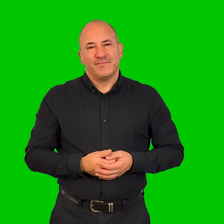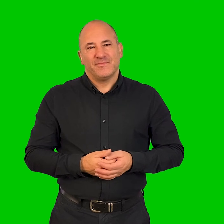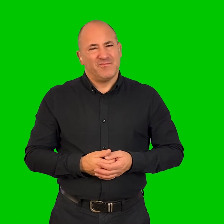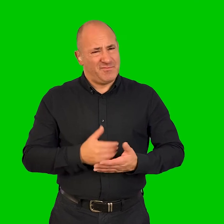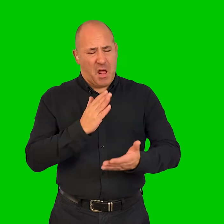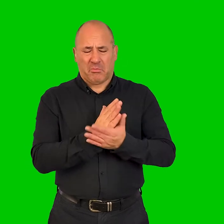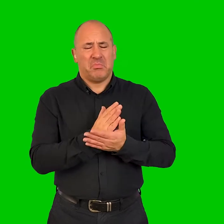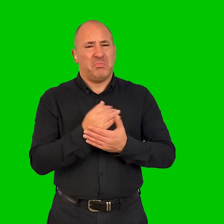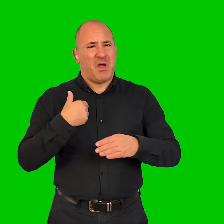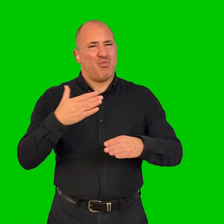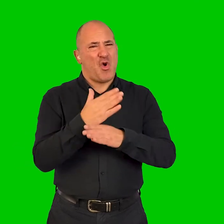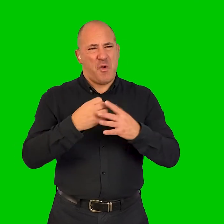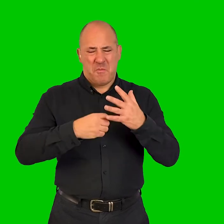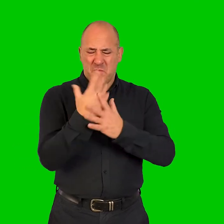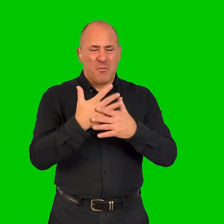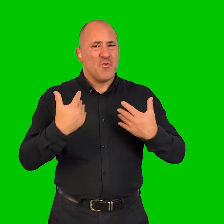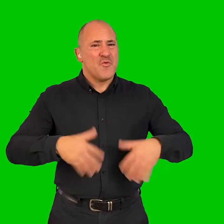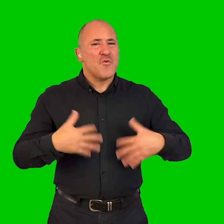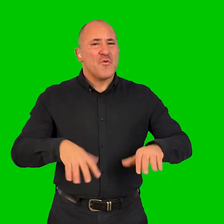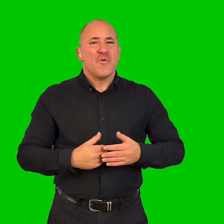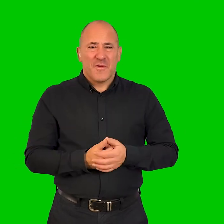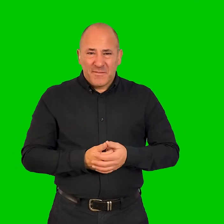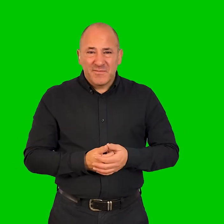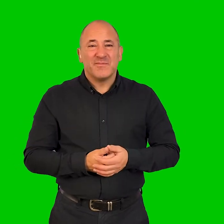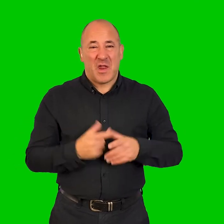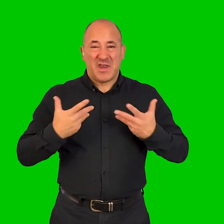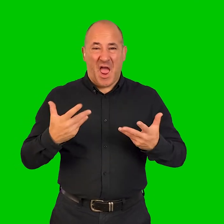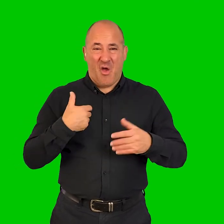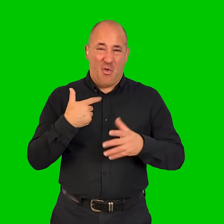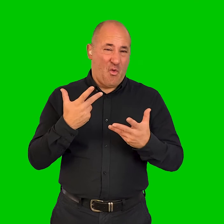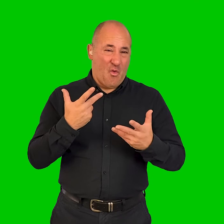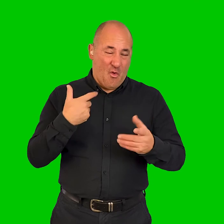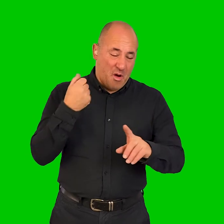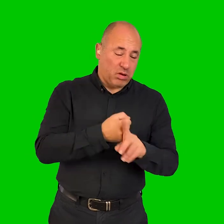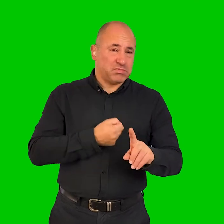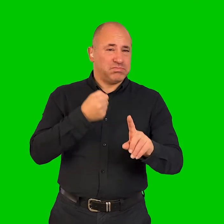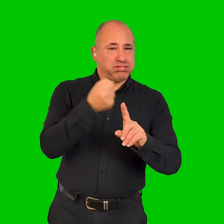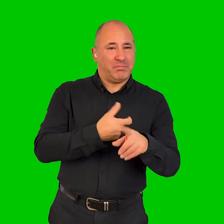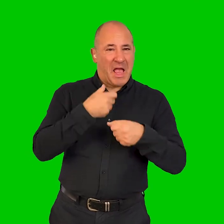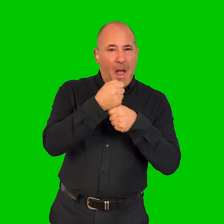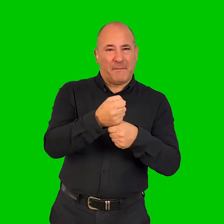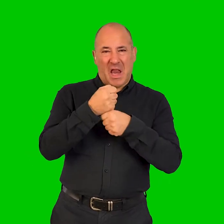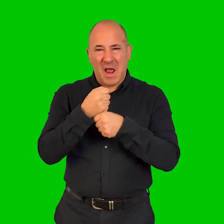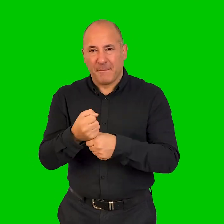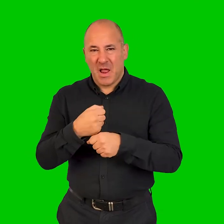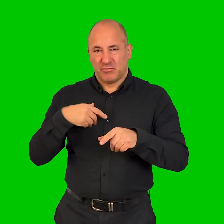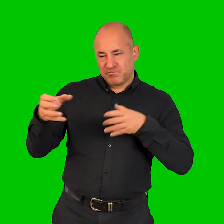It will develop more work immensely. I am these days tirelessly campaigning and